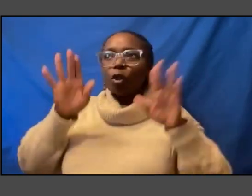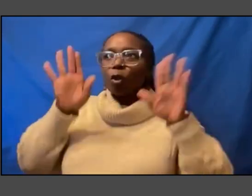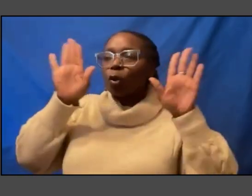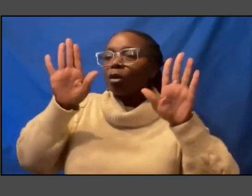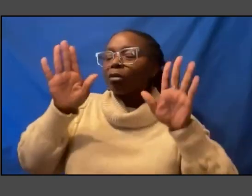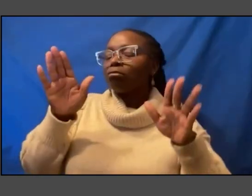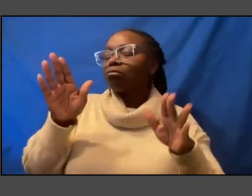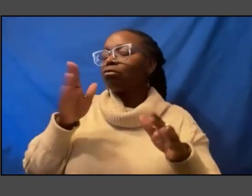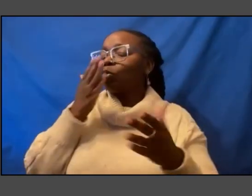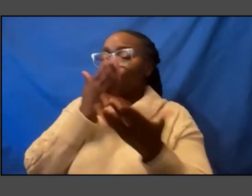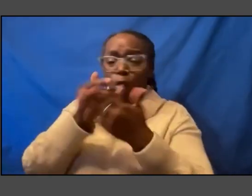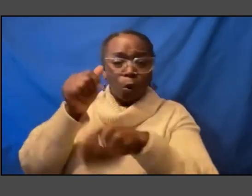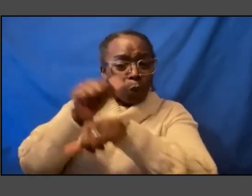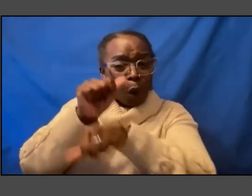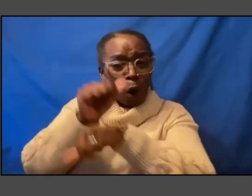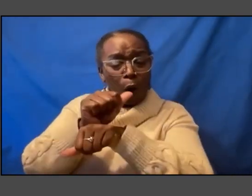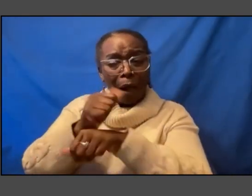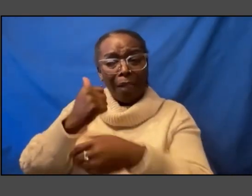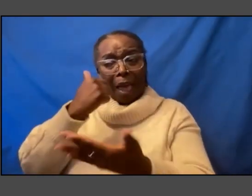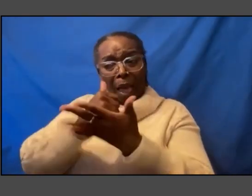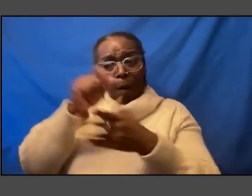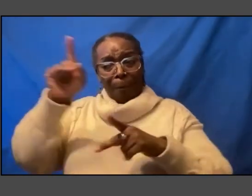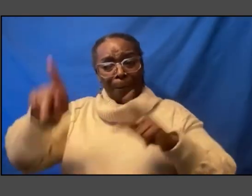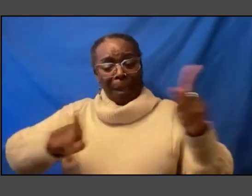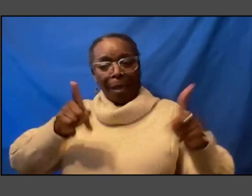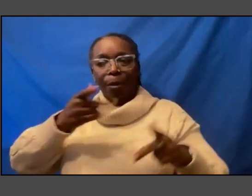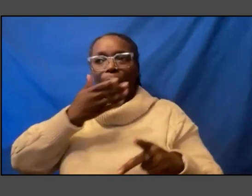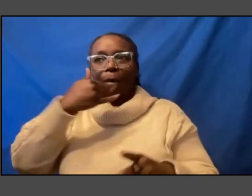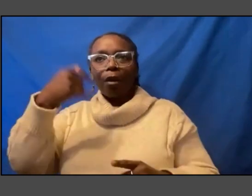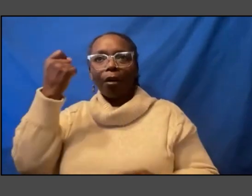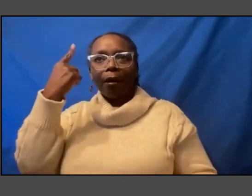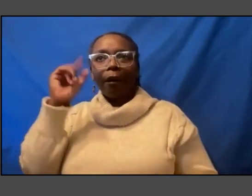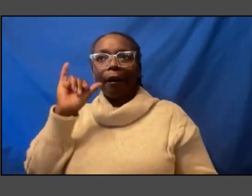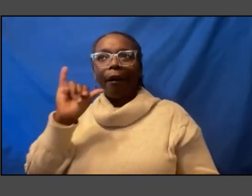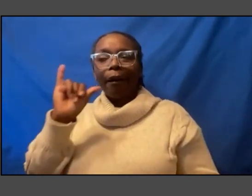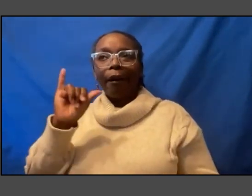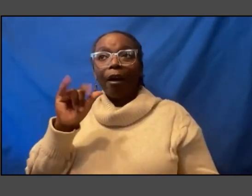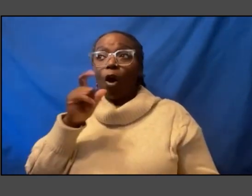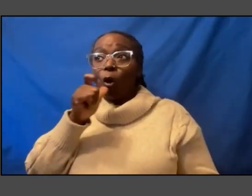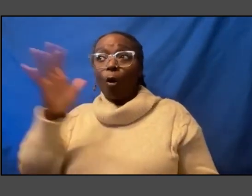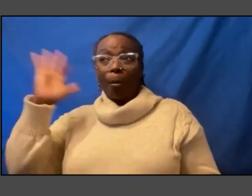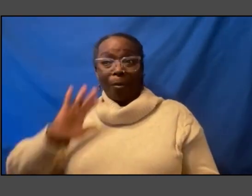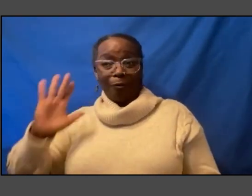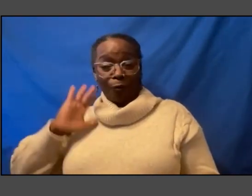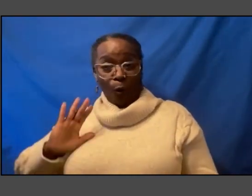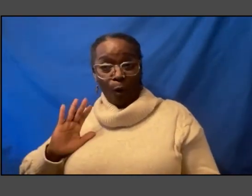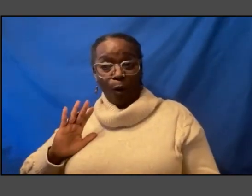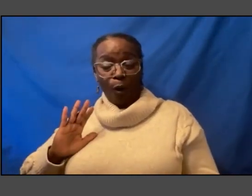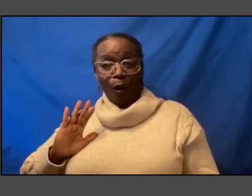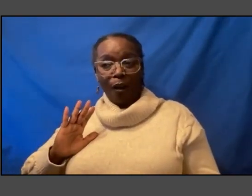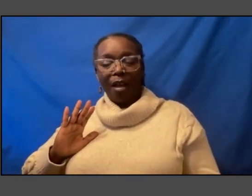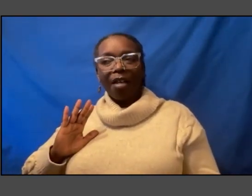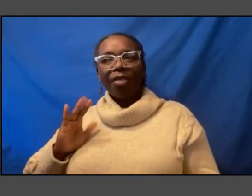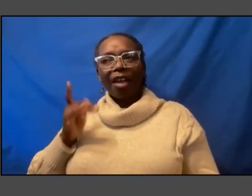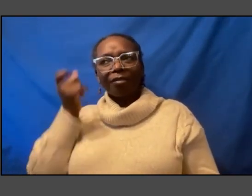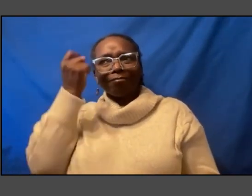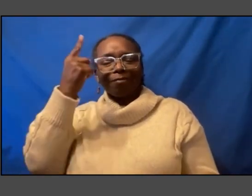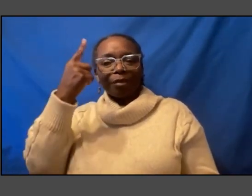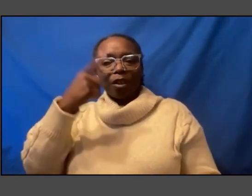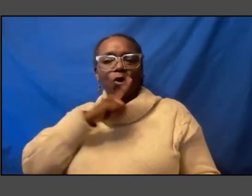help the public better understand who they once were contextualize who they are today and point them towards i think a better shared